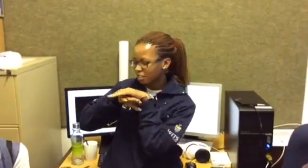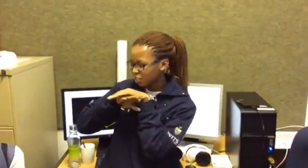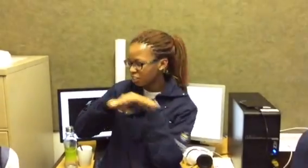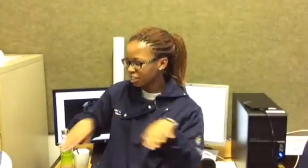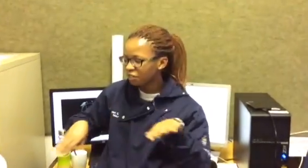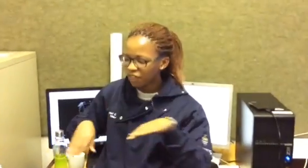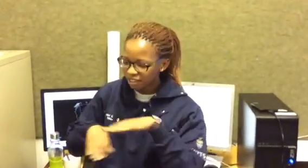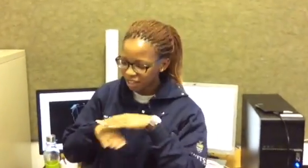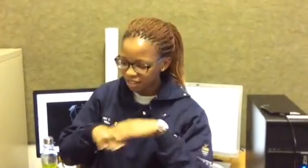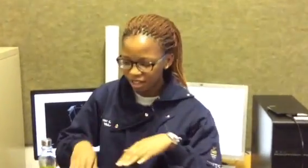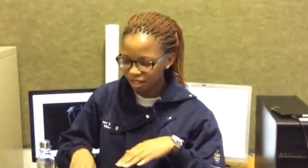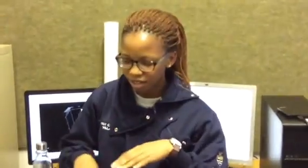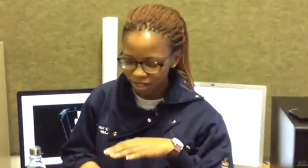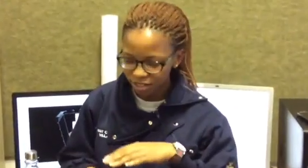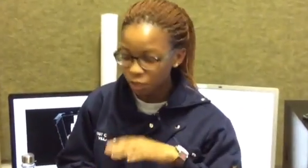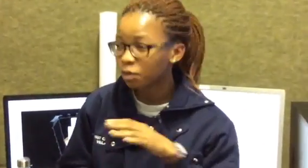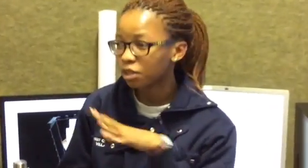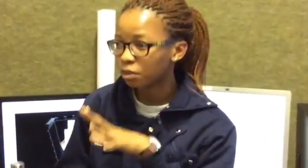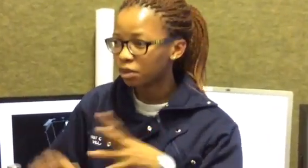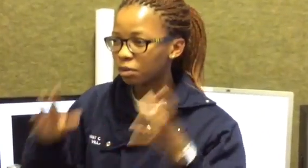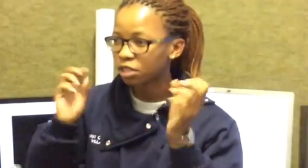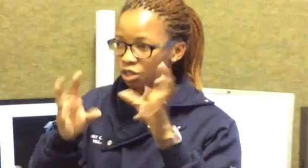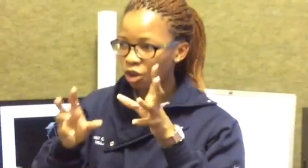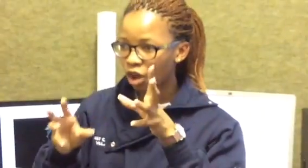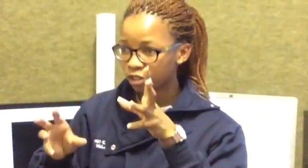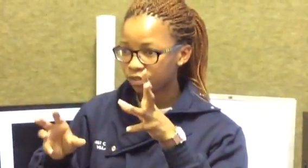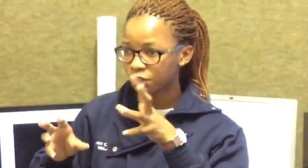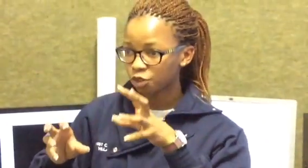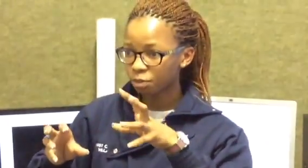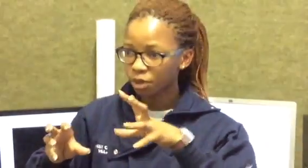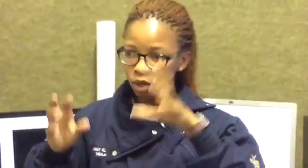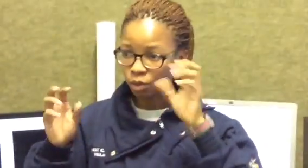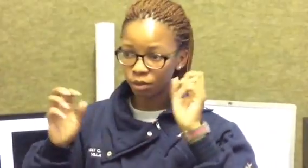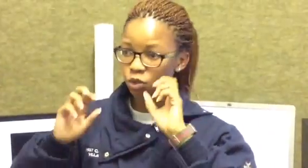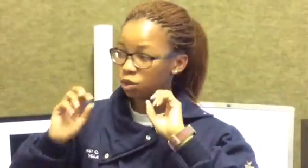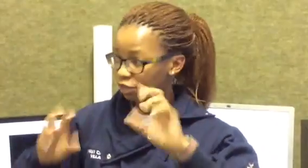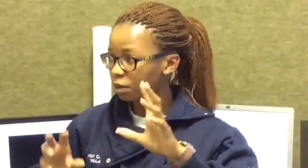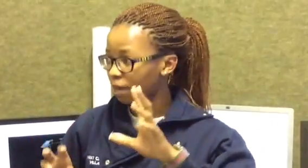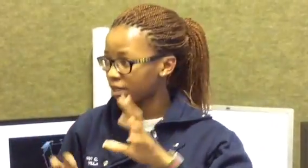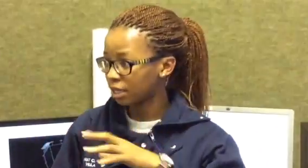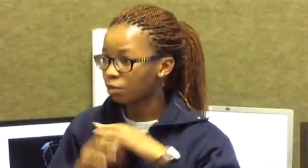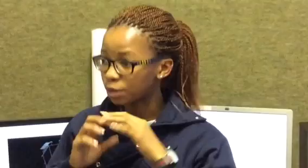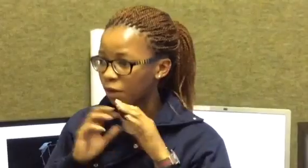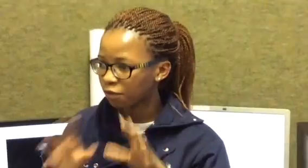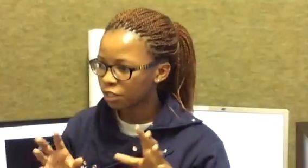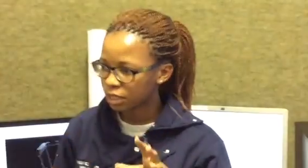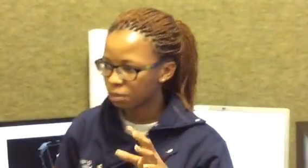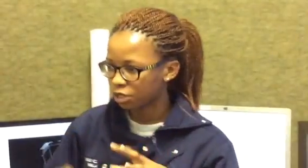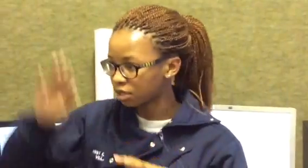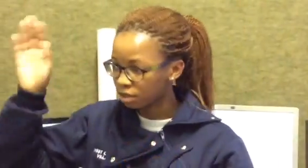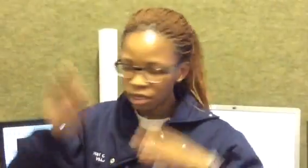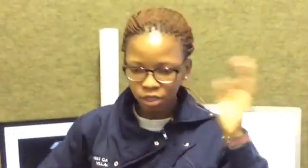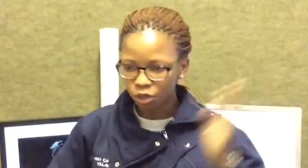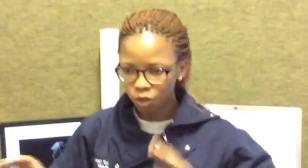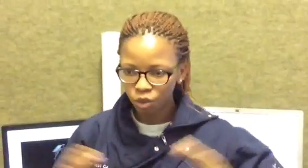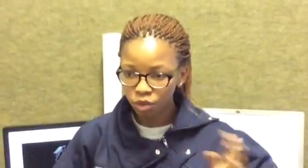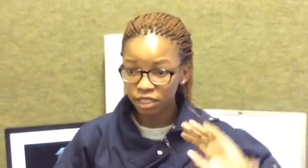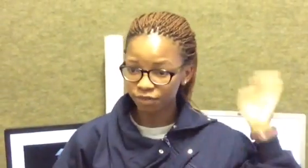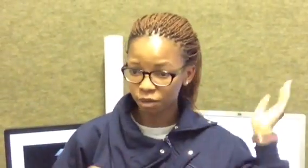solidified that thing that because we went on an honors field trip where we saw different mines and it was my first experience in you know all these different